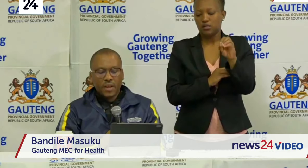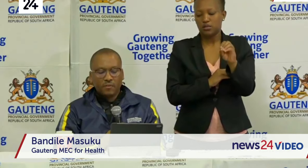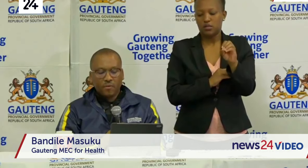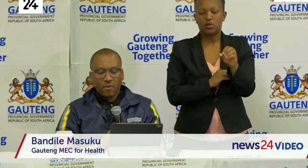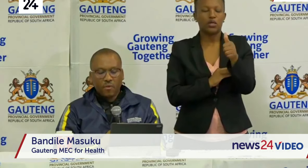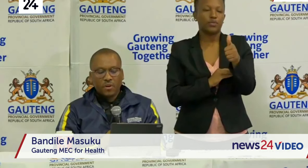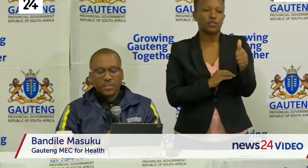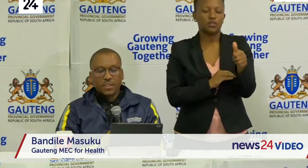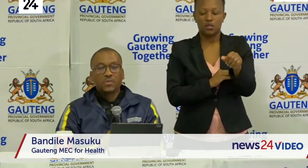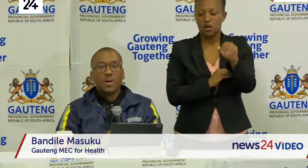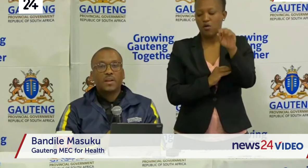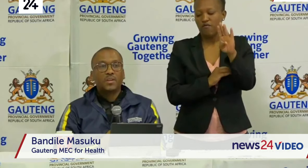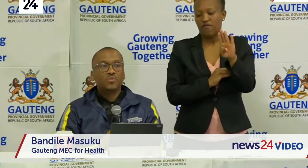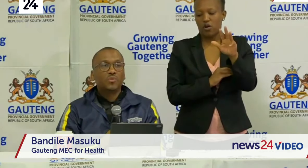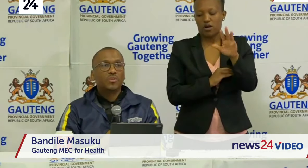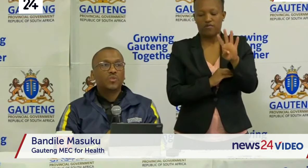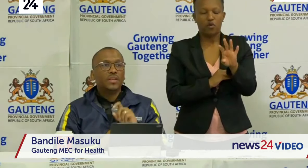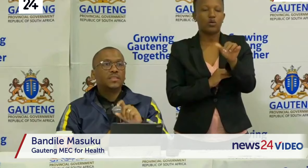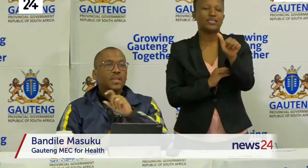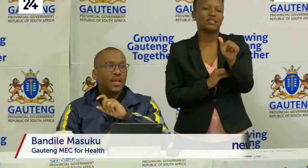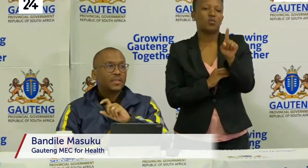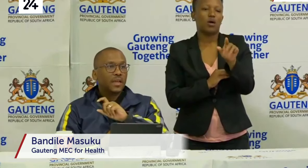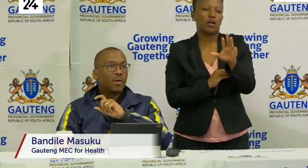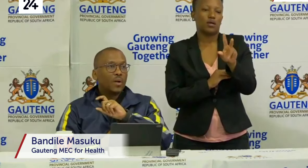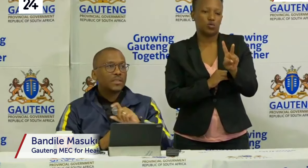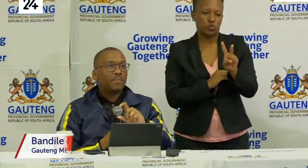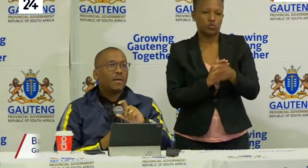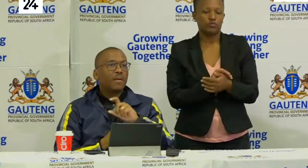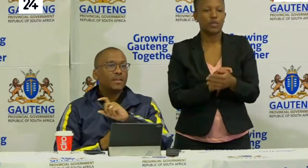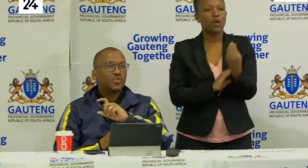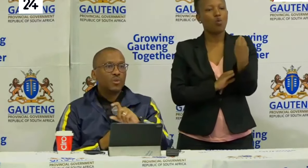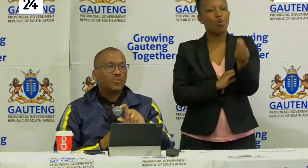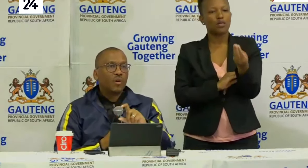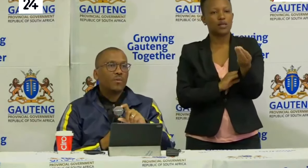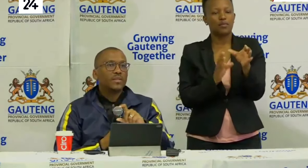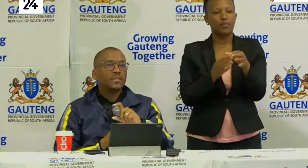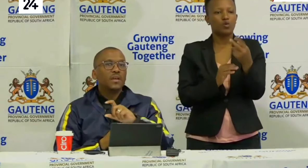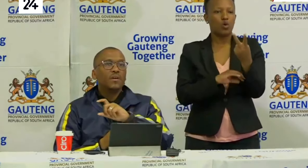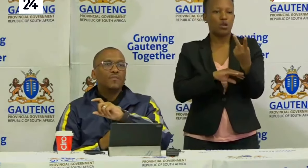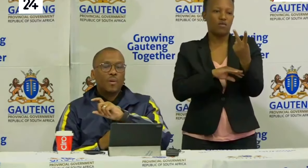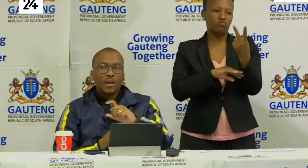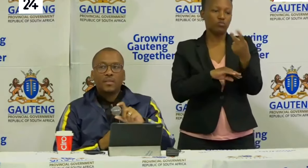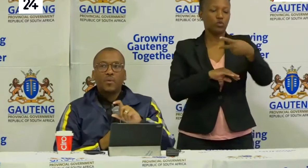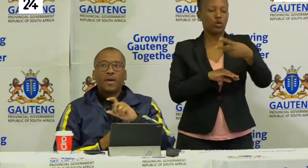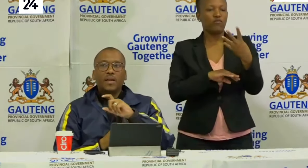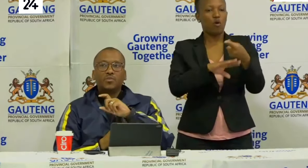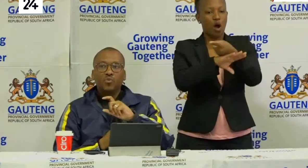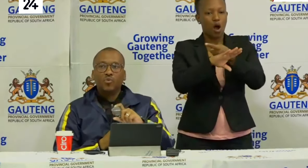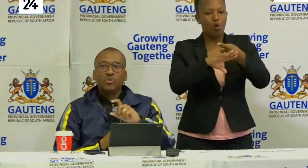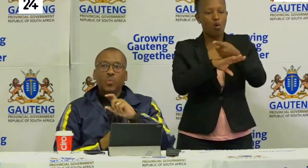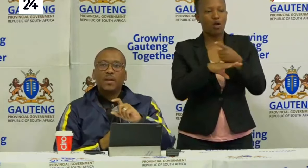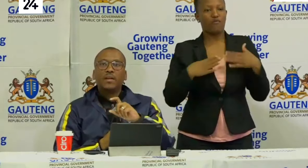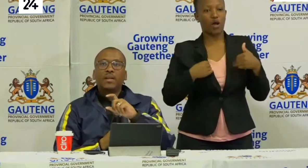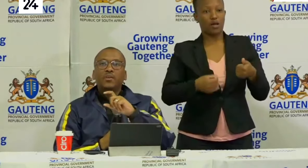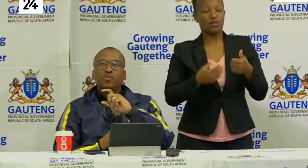-494-6192-6192 So this is a WhatsApp number that is 24 hours for our healthcare workers to